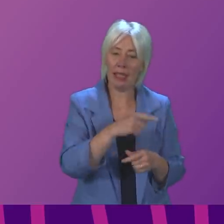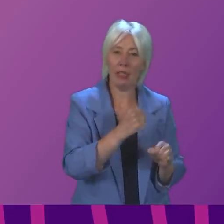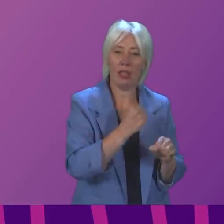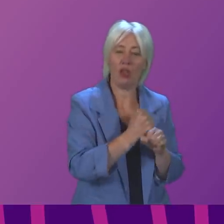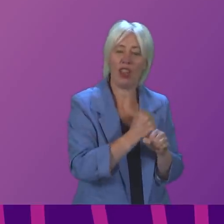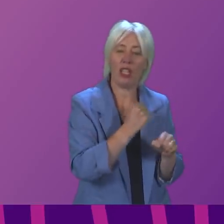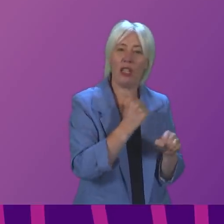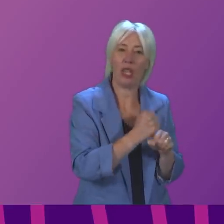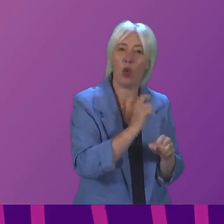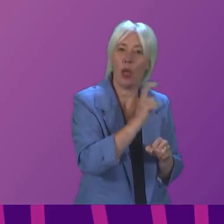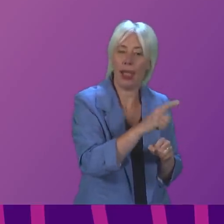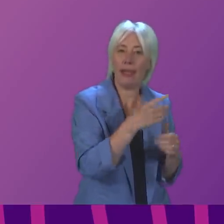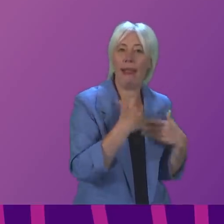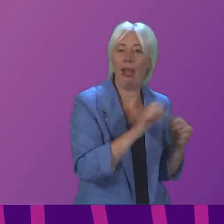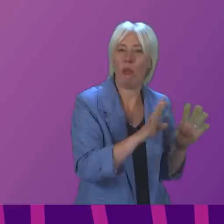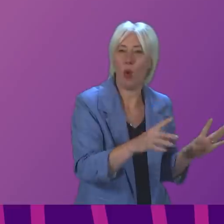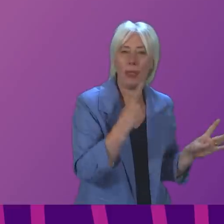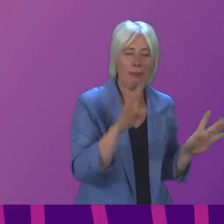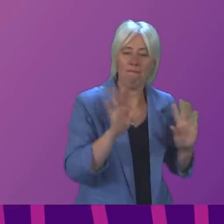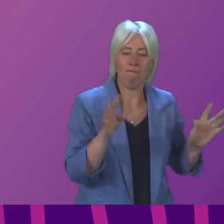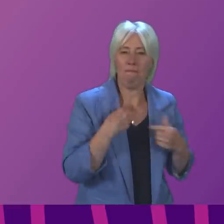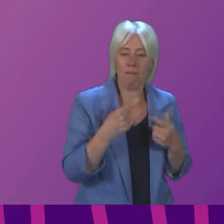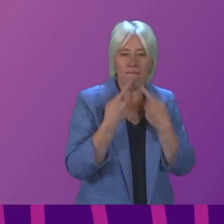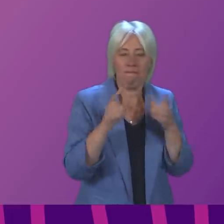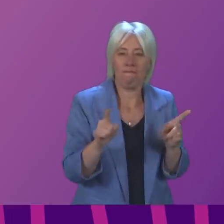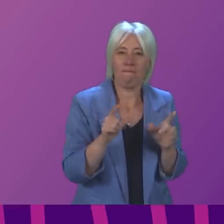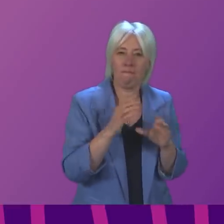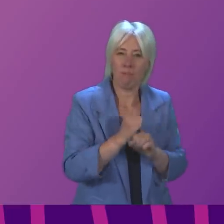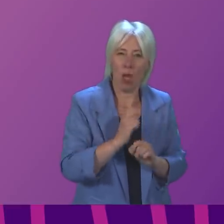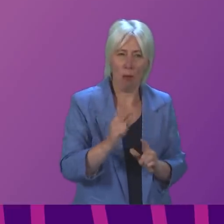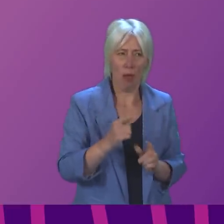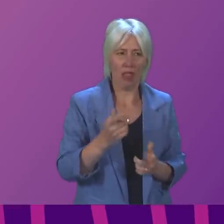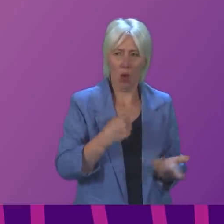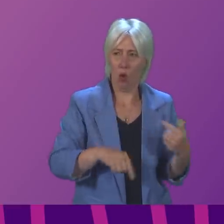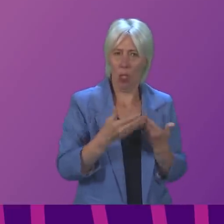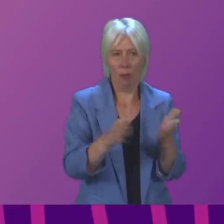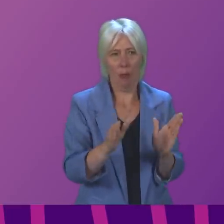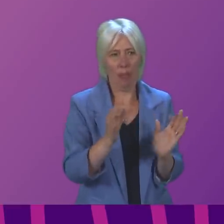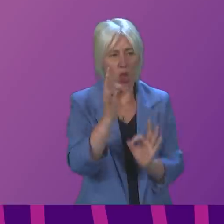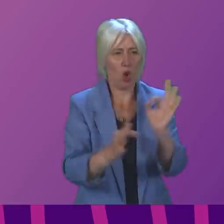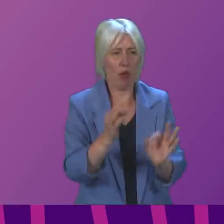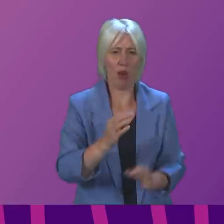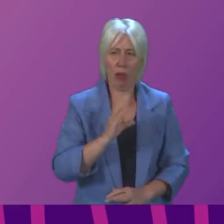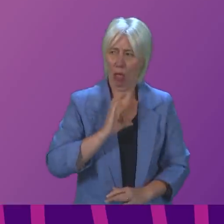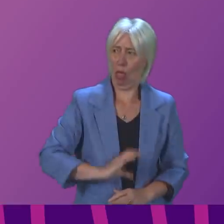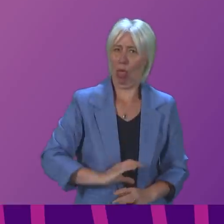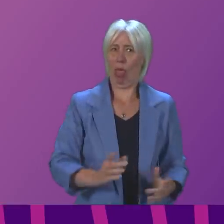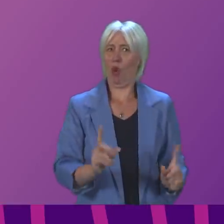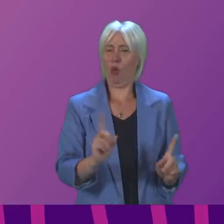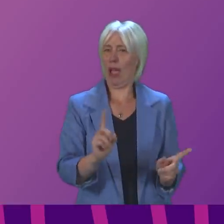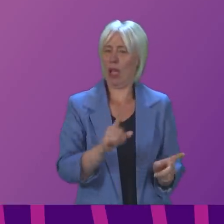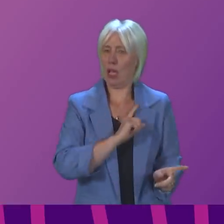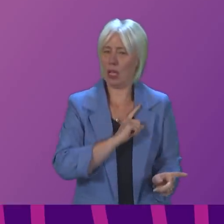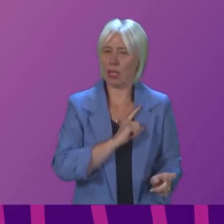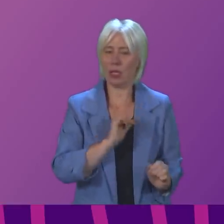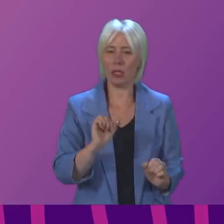Board. This is a hugely concerning development and risks undermining the confidence of the public inquiry. The First Minister has already